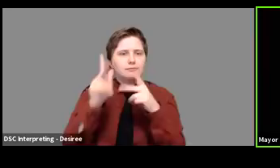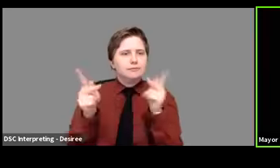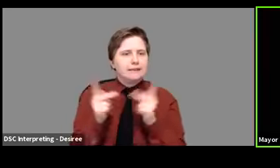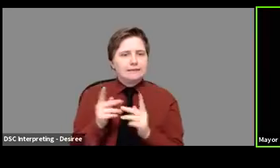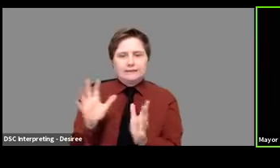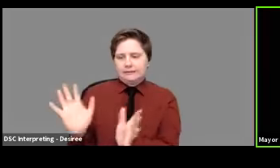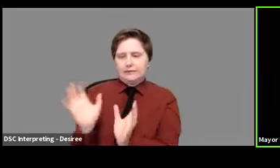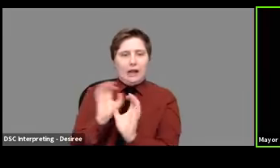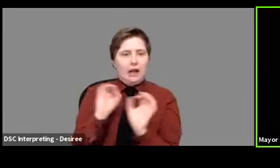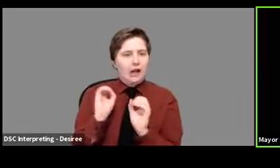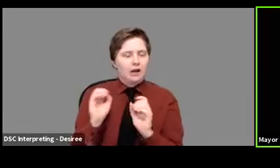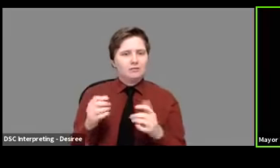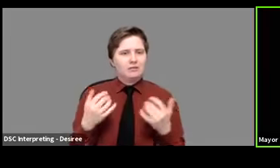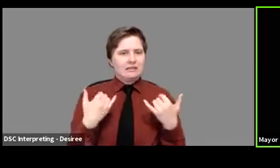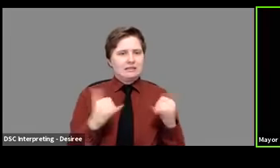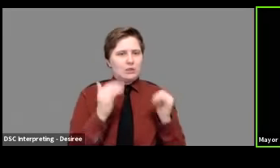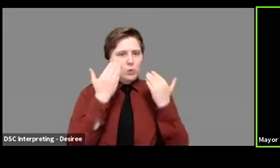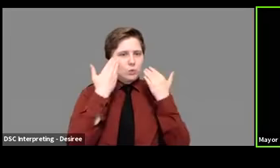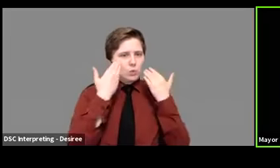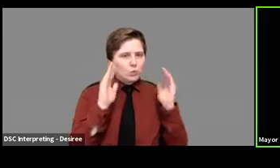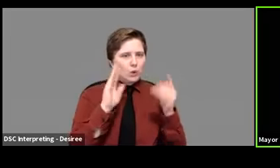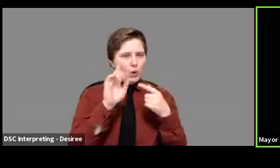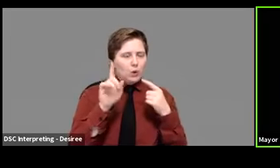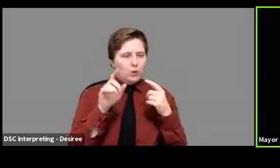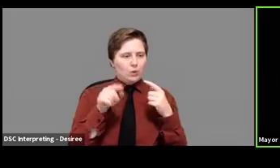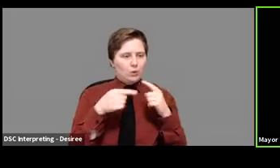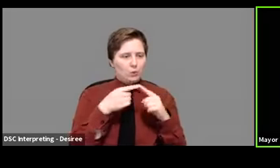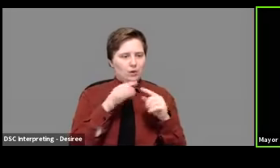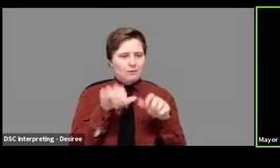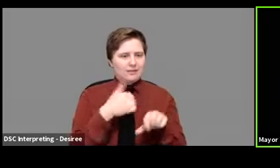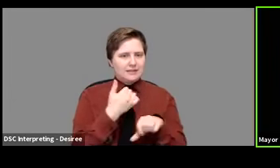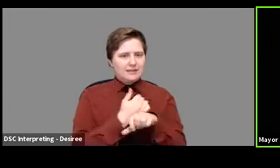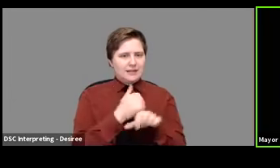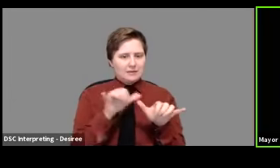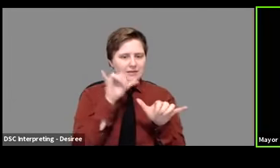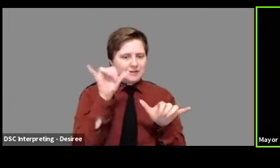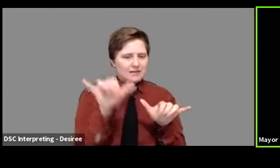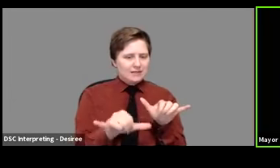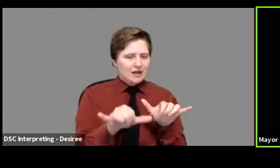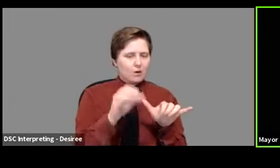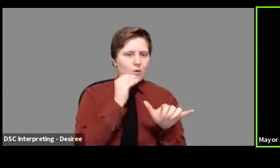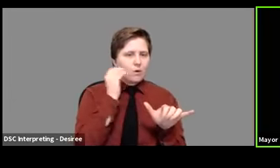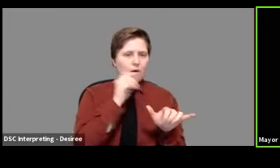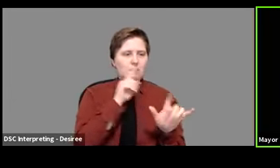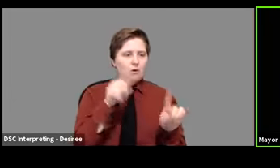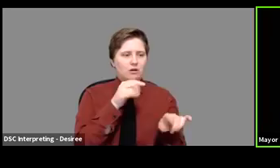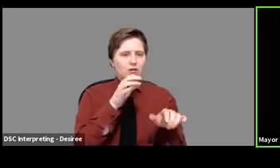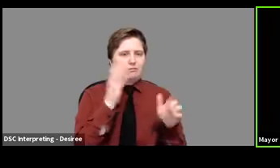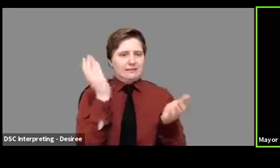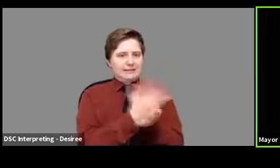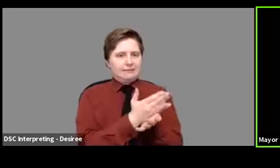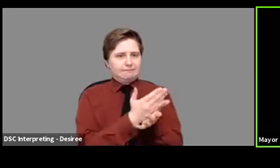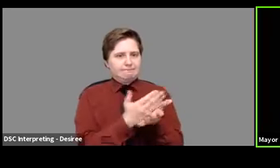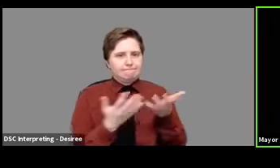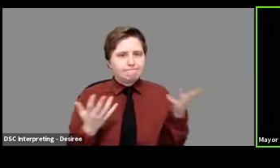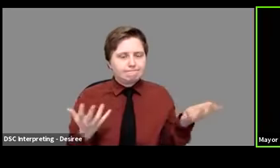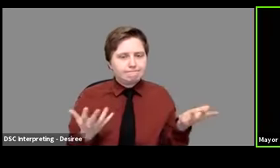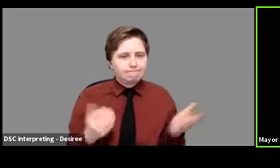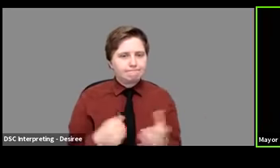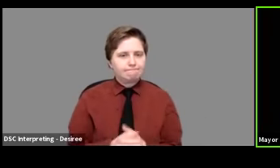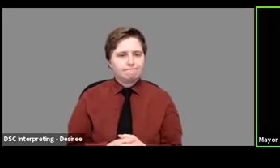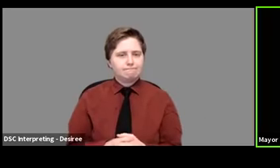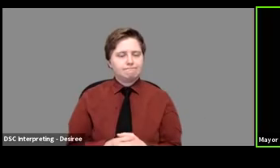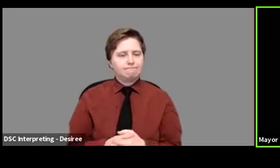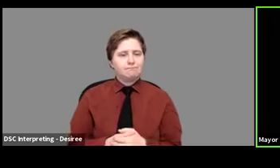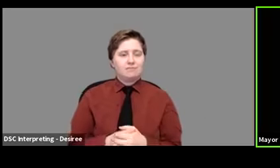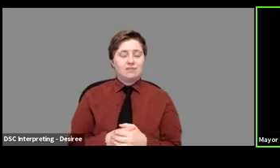cetera. There's no date yet established for the lifting of the stay at home order. The governor has still kept the